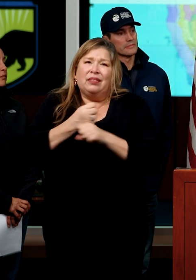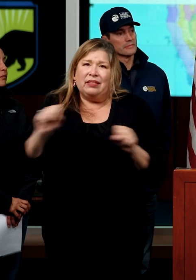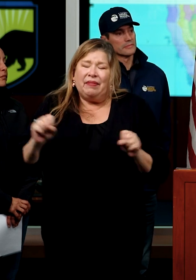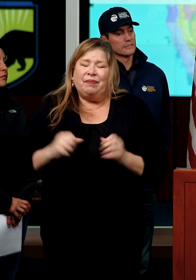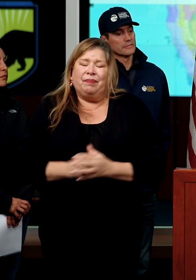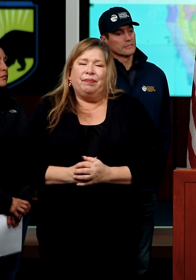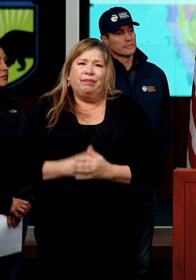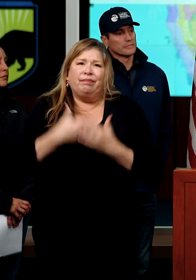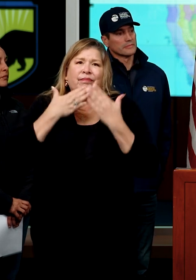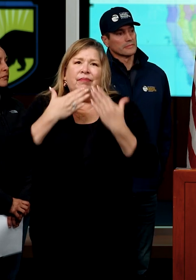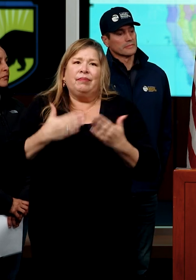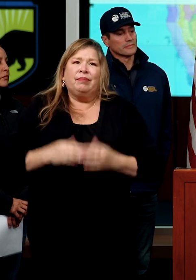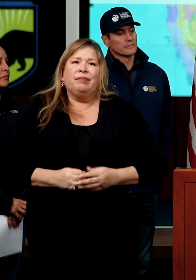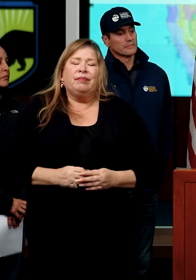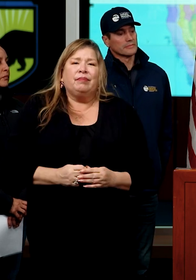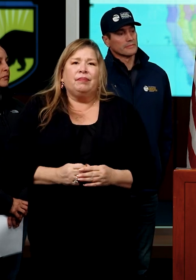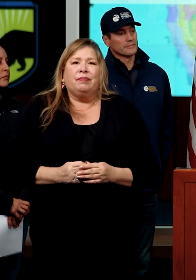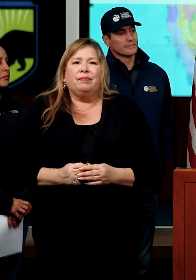safe. Thank you.